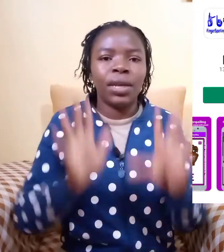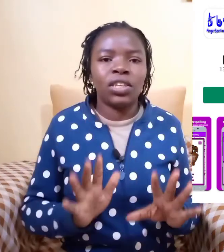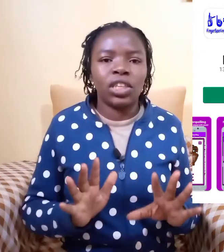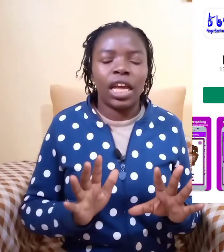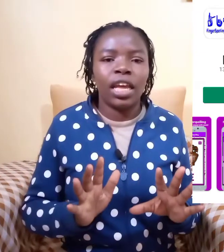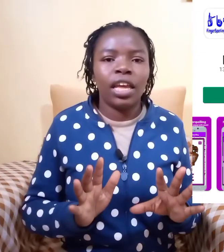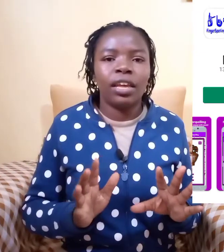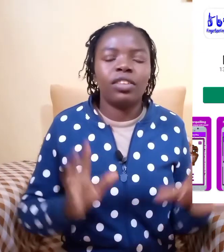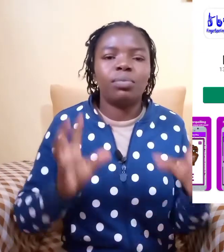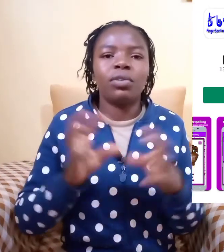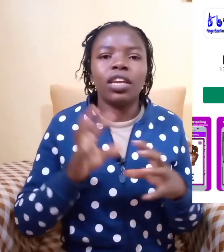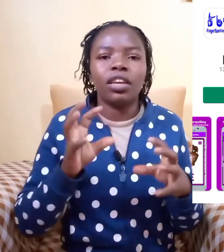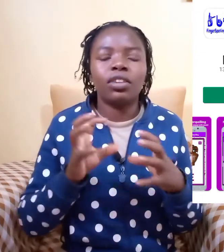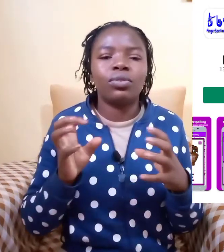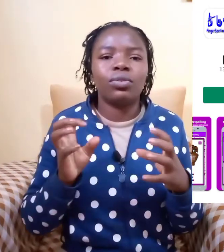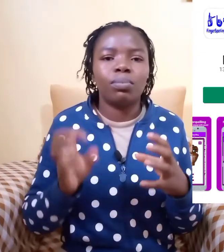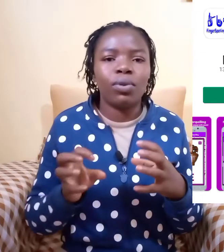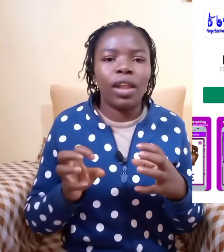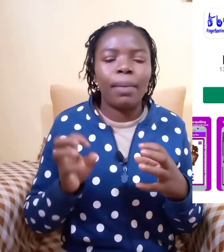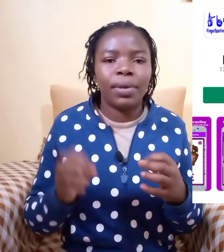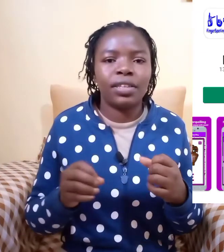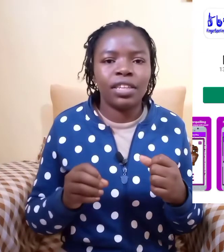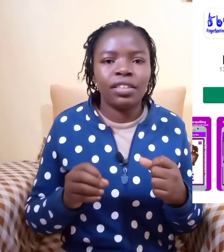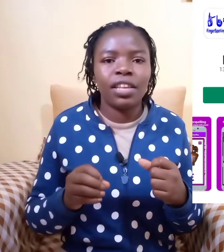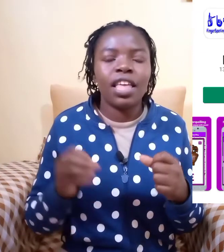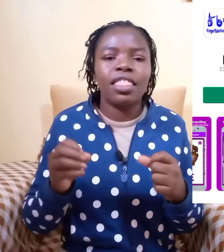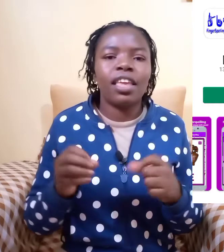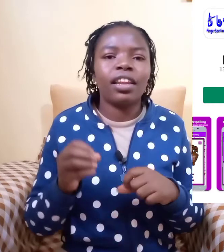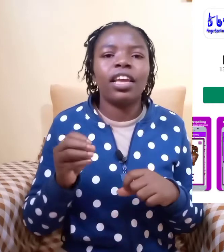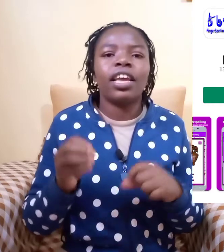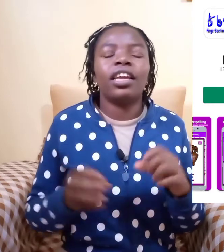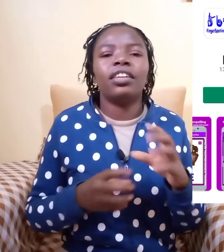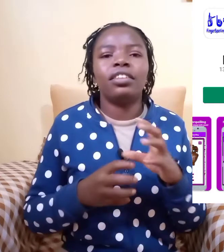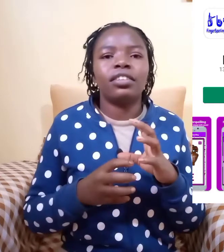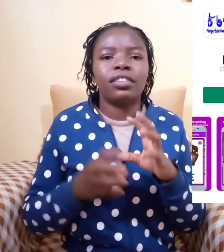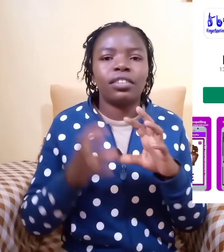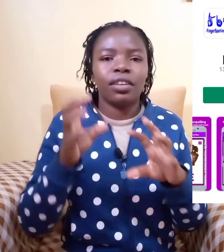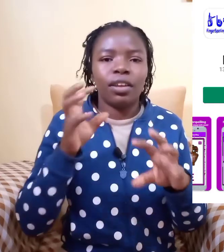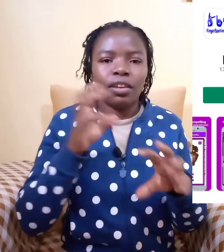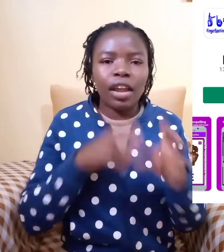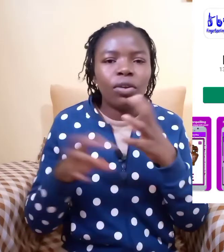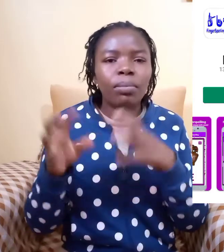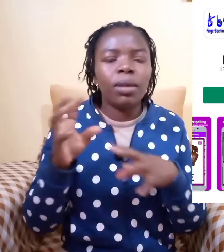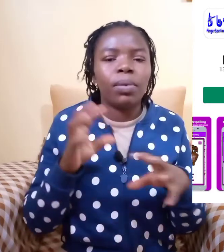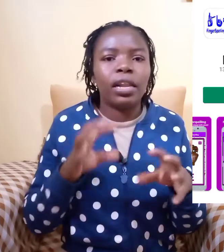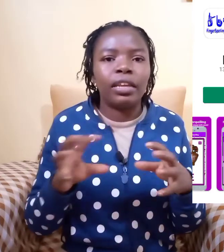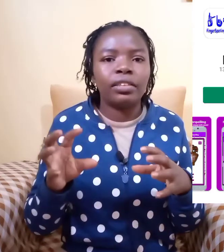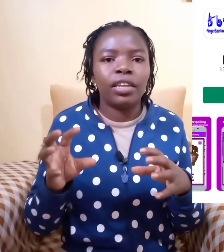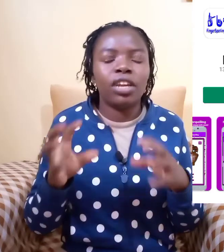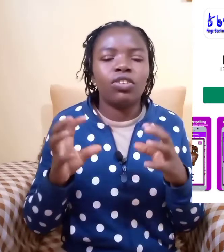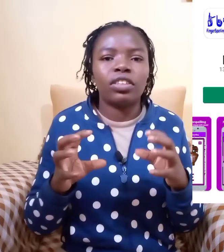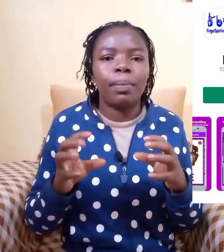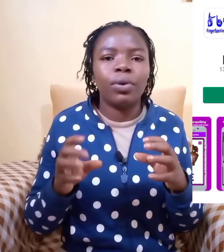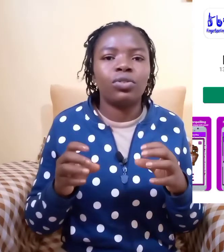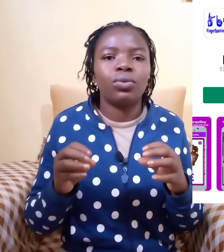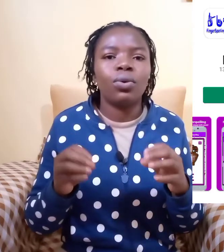picture is broken into smaller pieces then it is randomly placed and you're supposed to